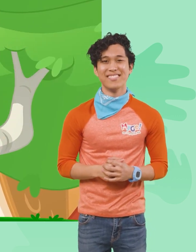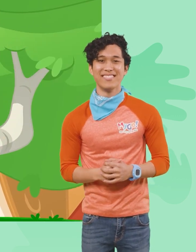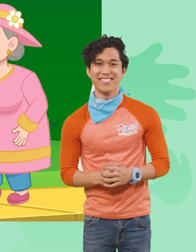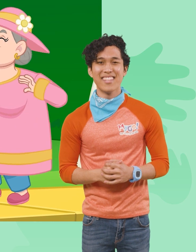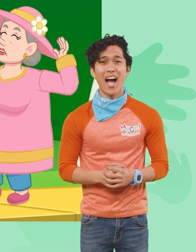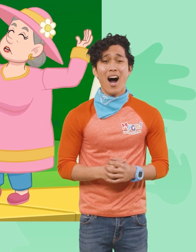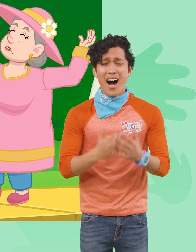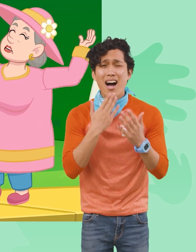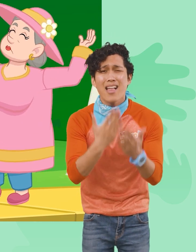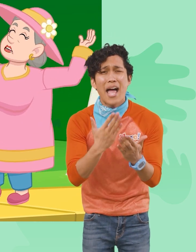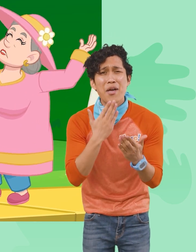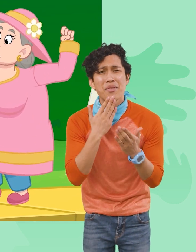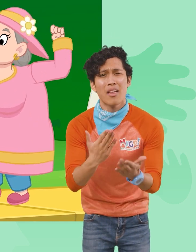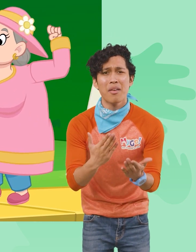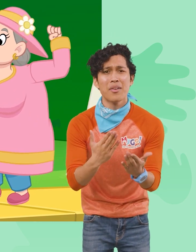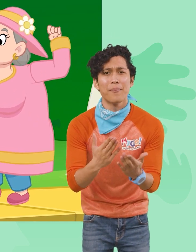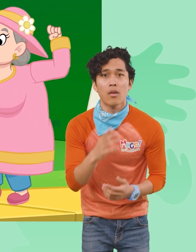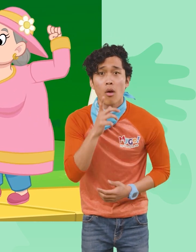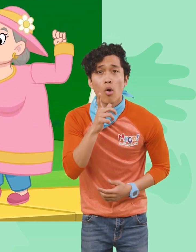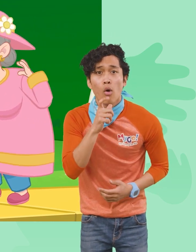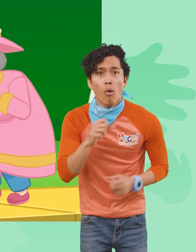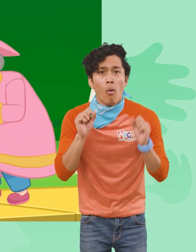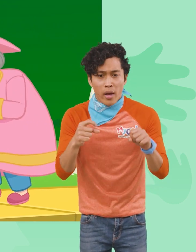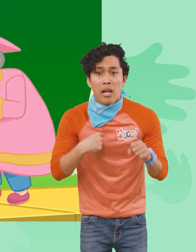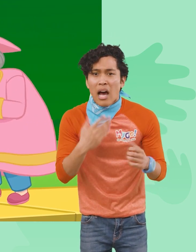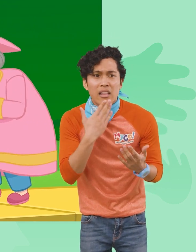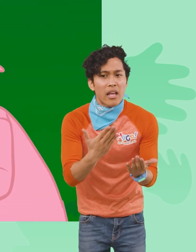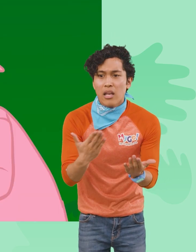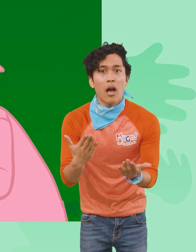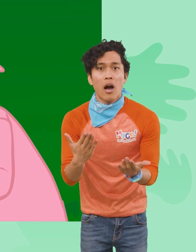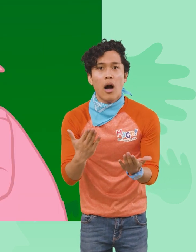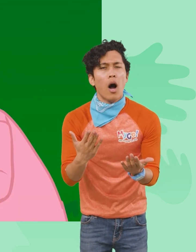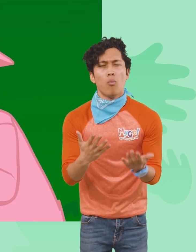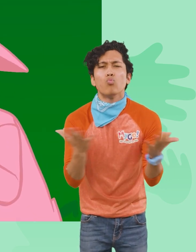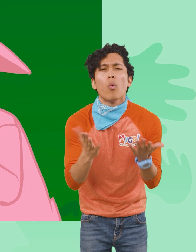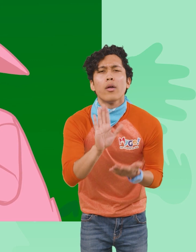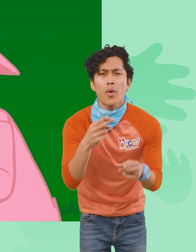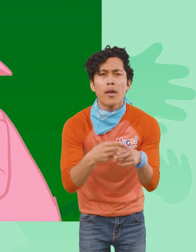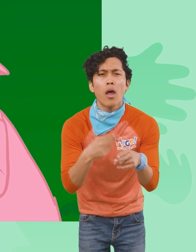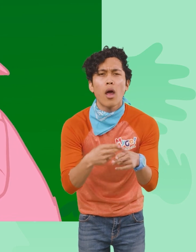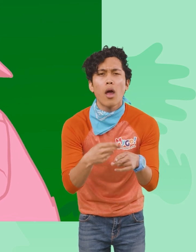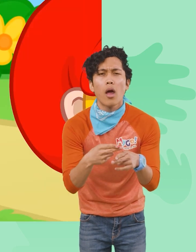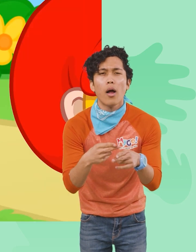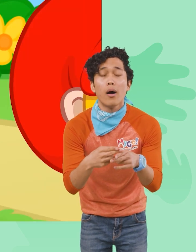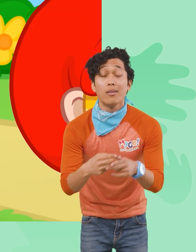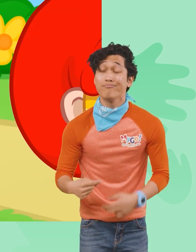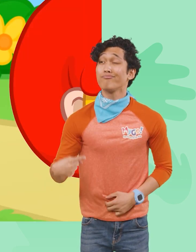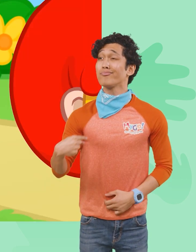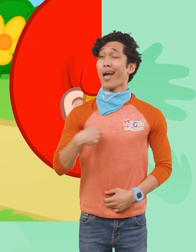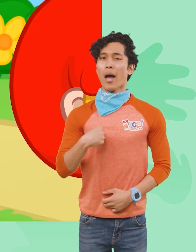Thank you very much, superheroes! Who can I thank for this? What are your names? Arm,